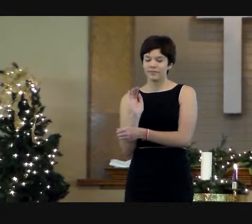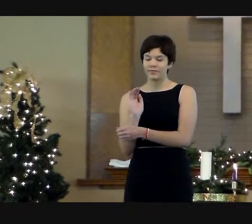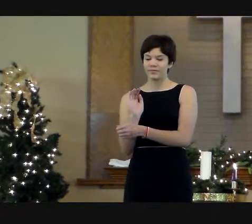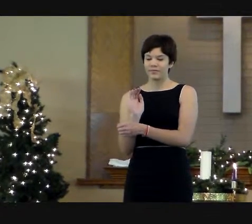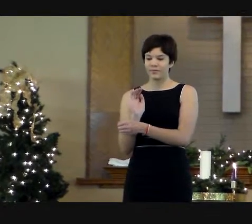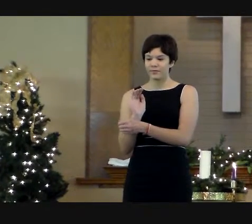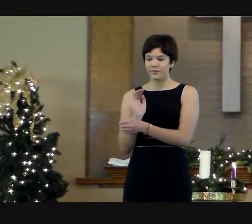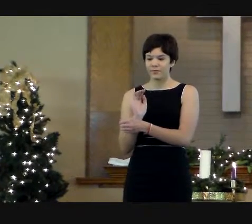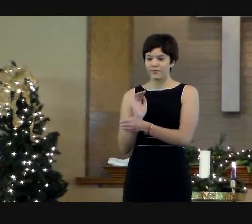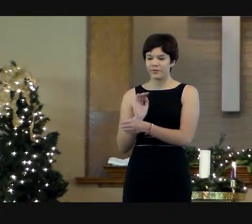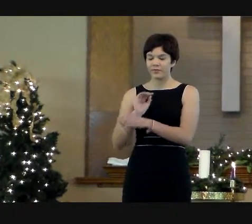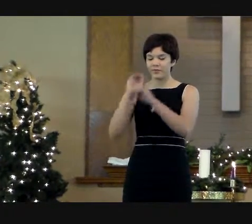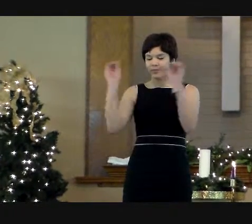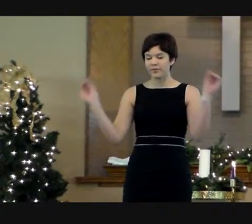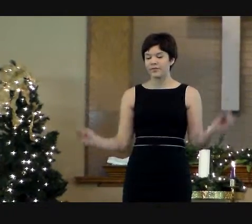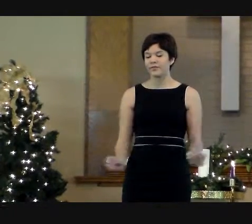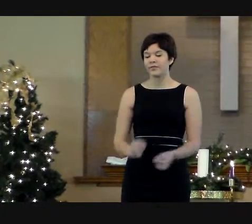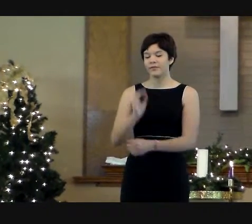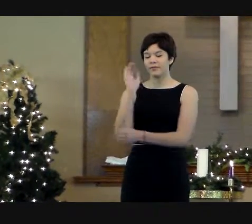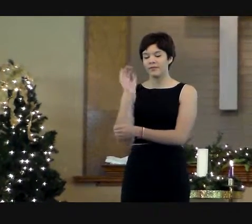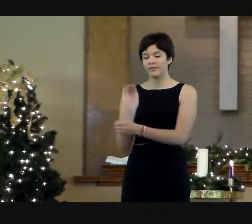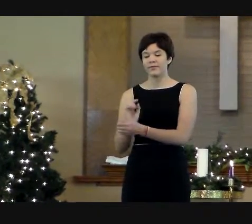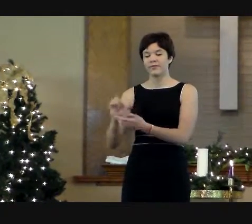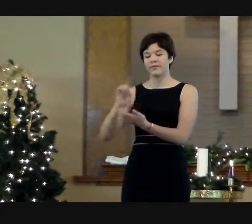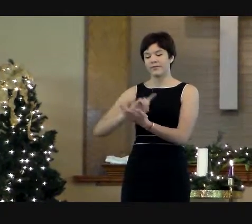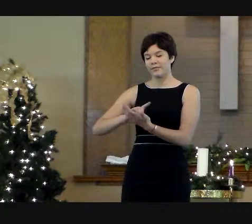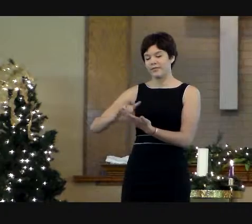oh, night divine.